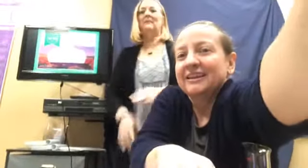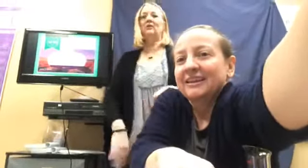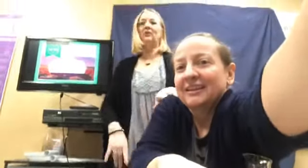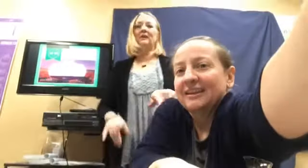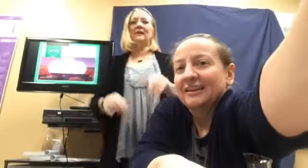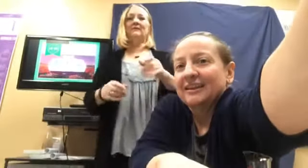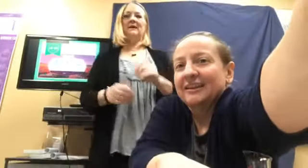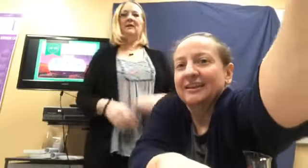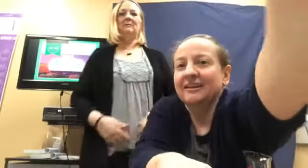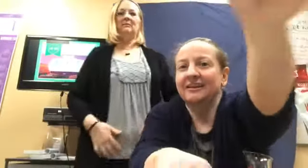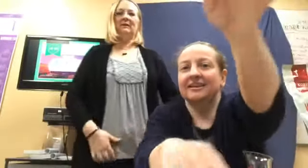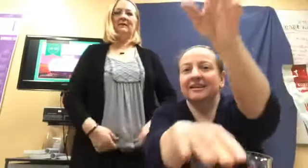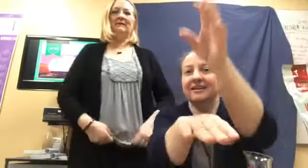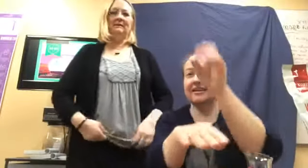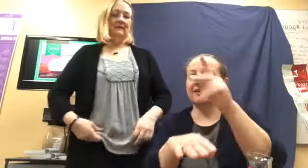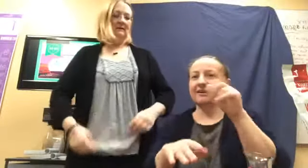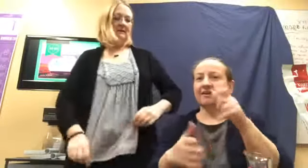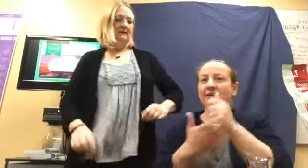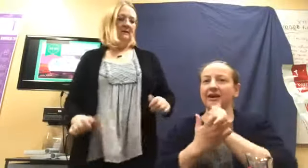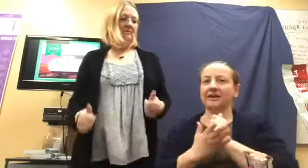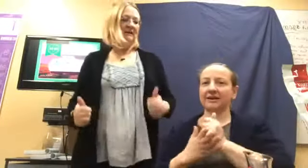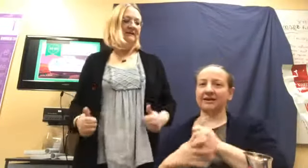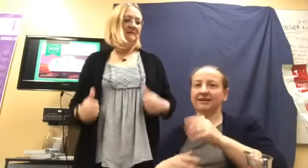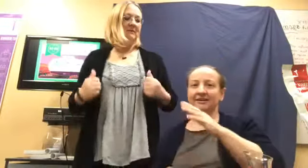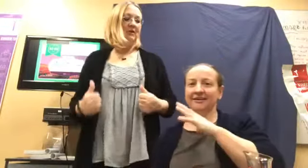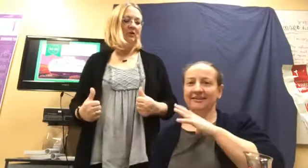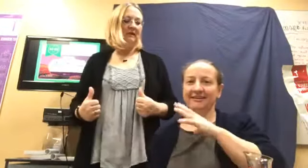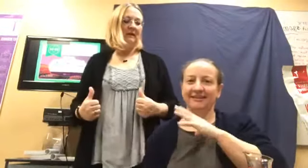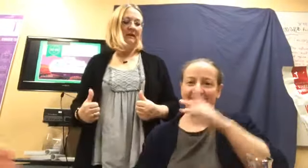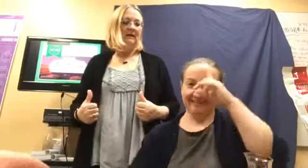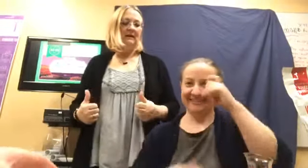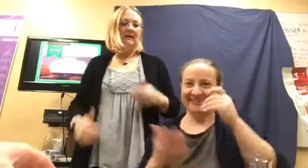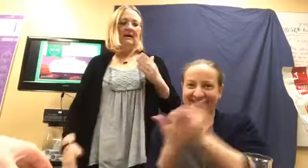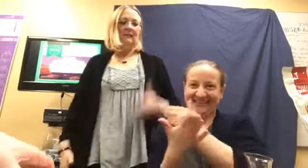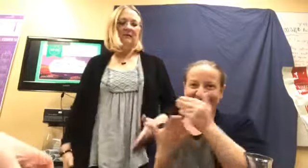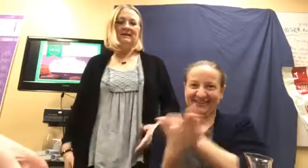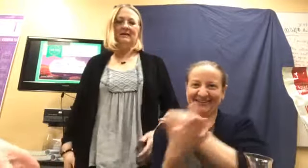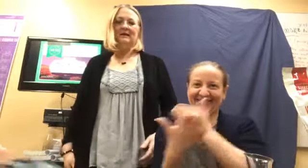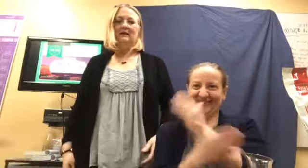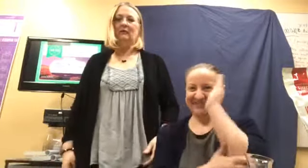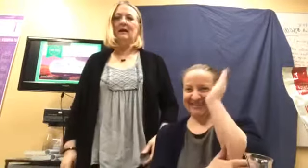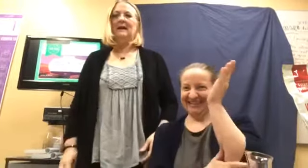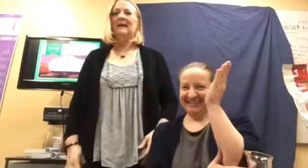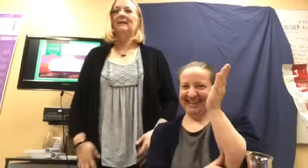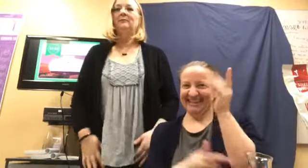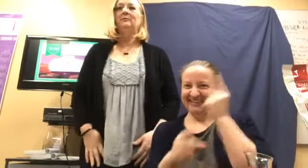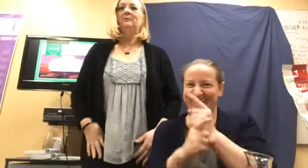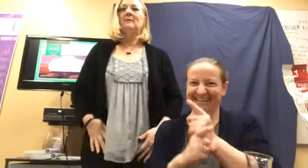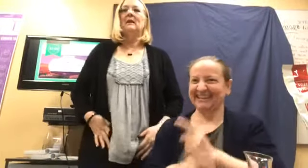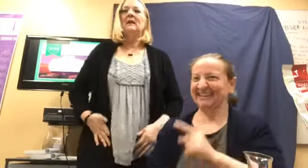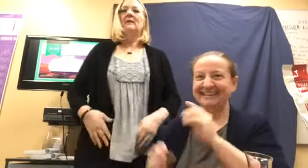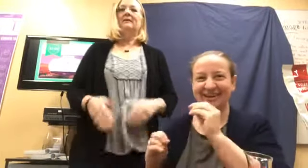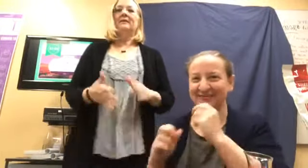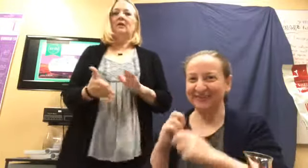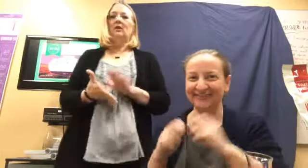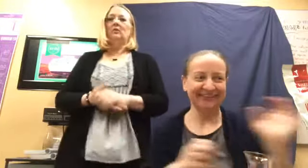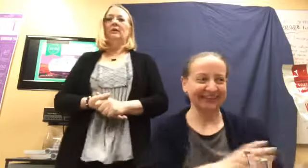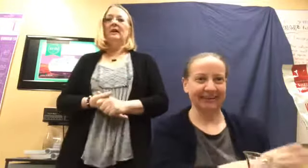So you're going to have to help me with this. Okay. Because I'm a newbie at presenting, right? So Young